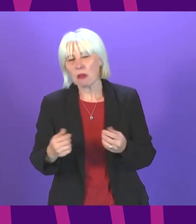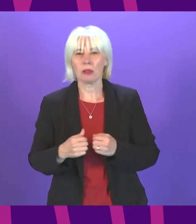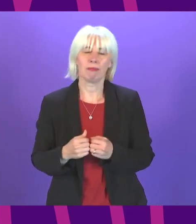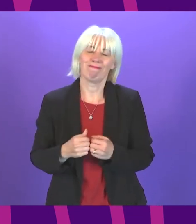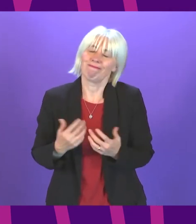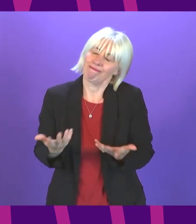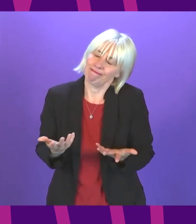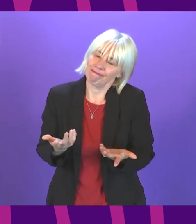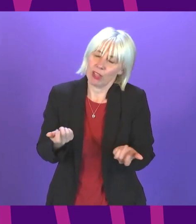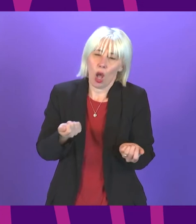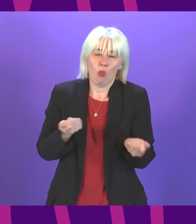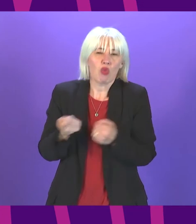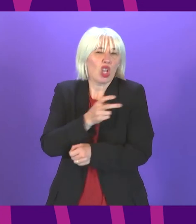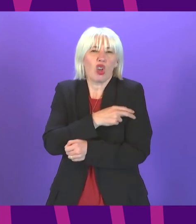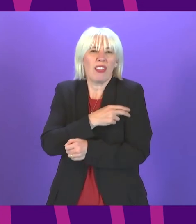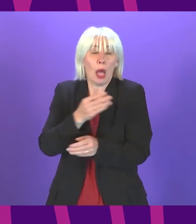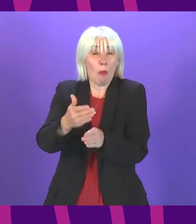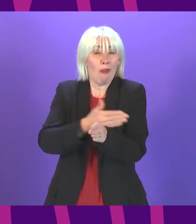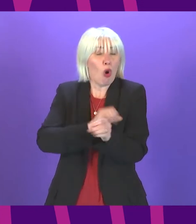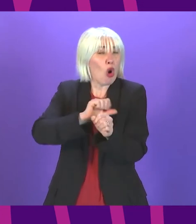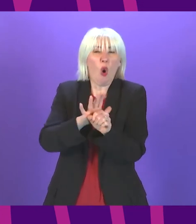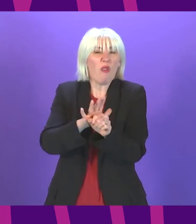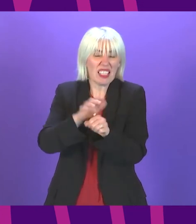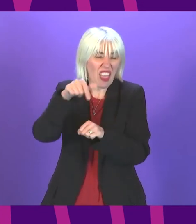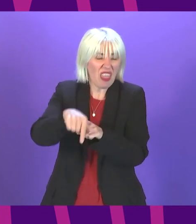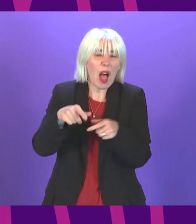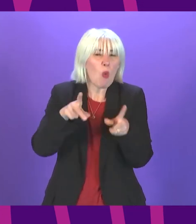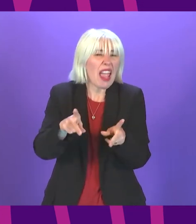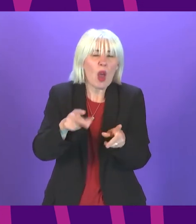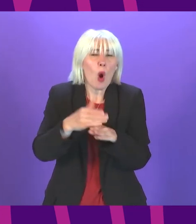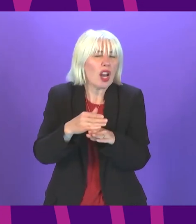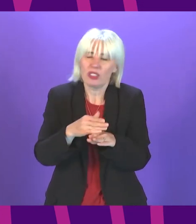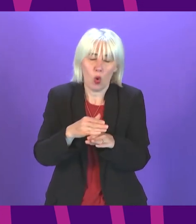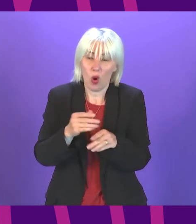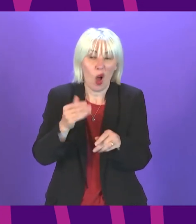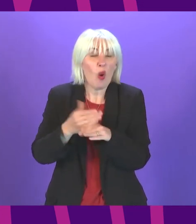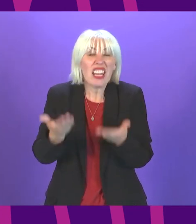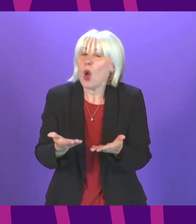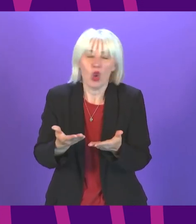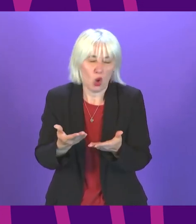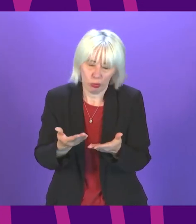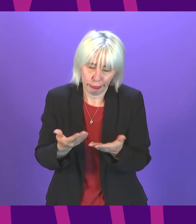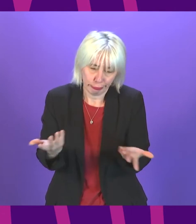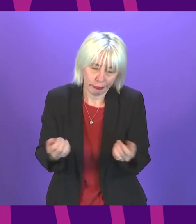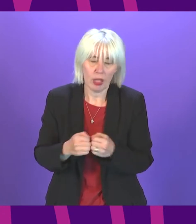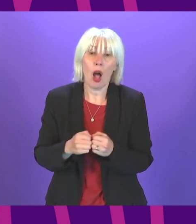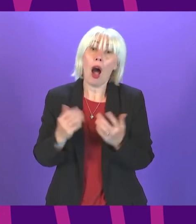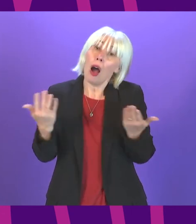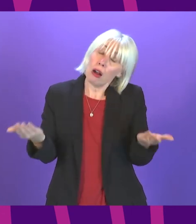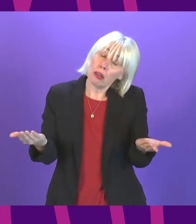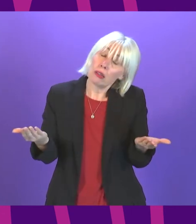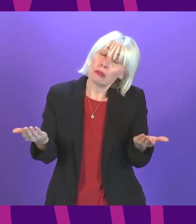officer it pre COVID and it certainly doesn't cut it now unless of course we're talking